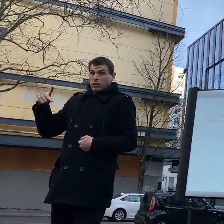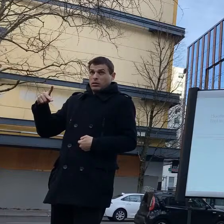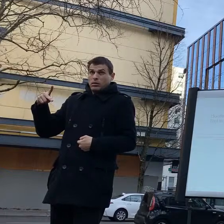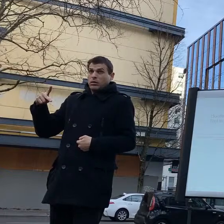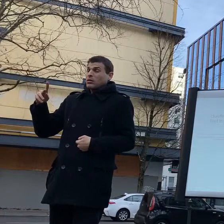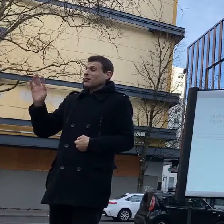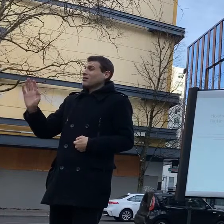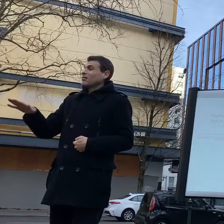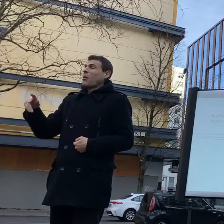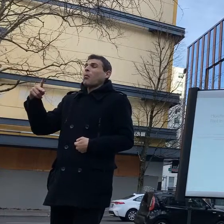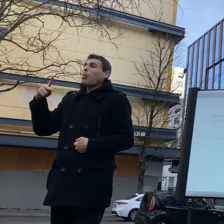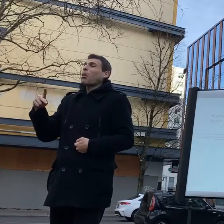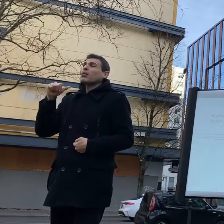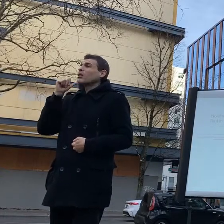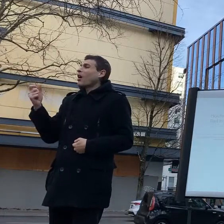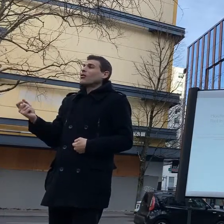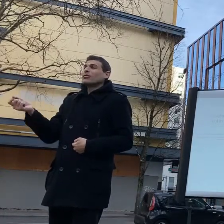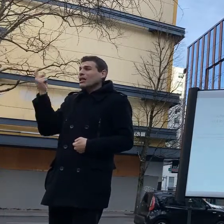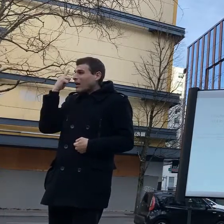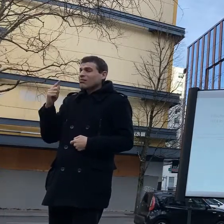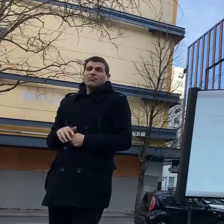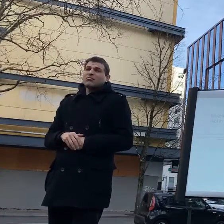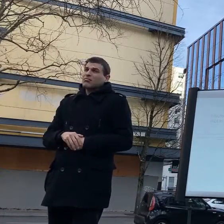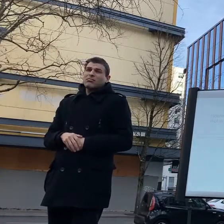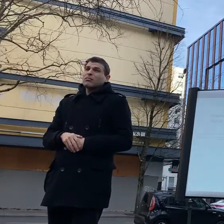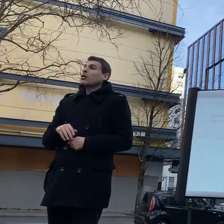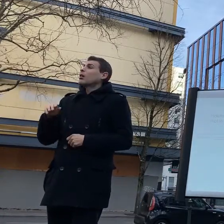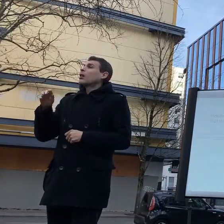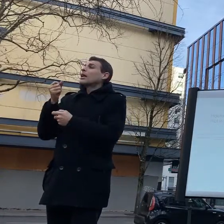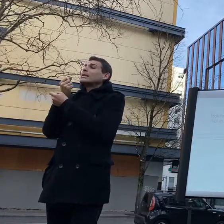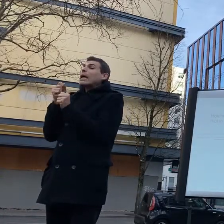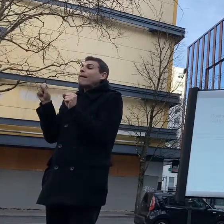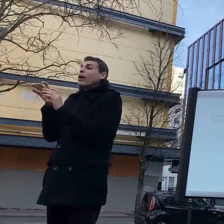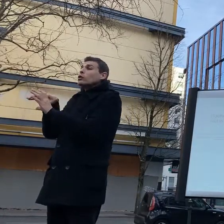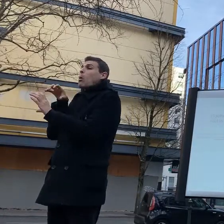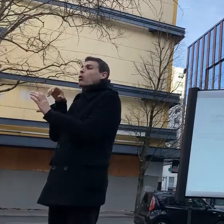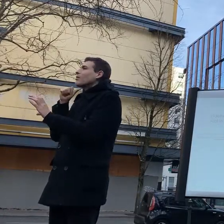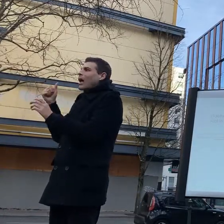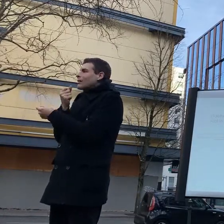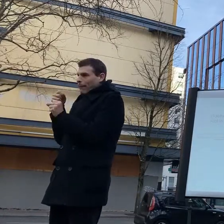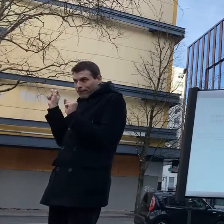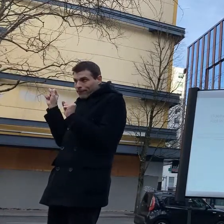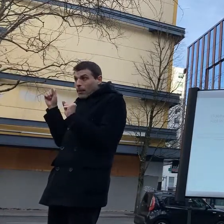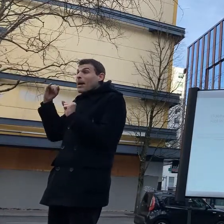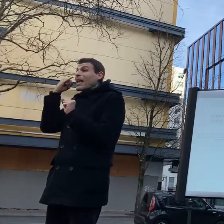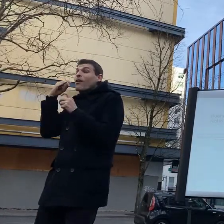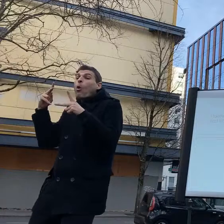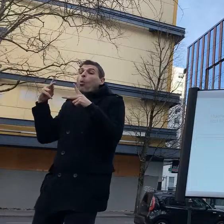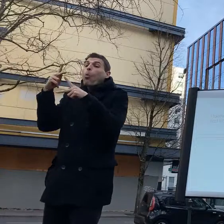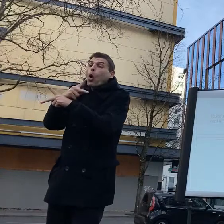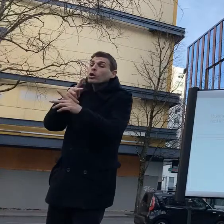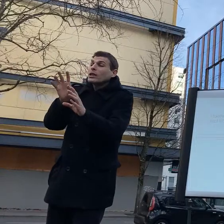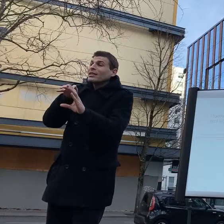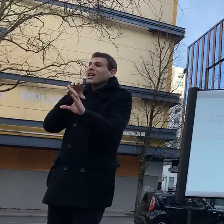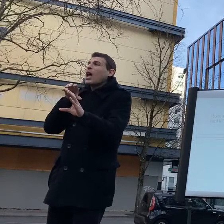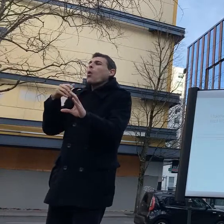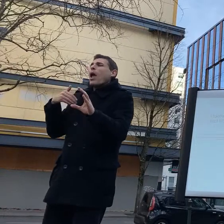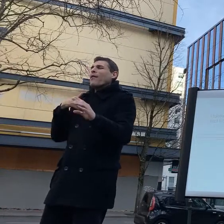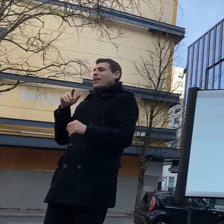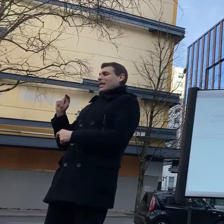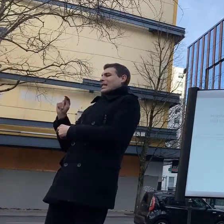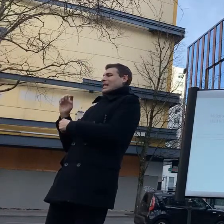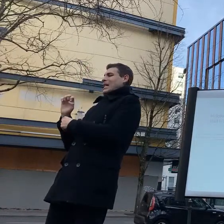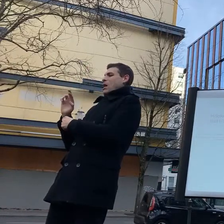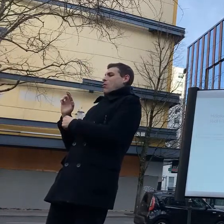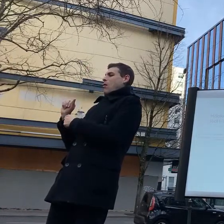further when we have media outlets like the oregonian and the portland tribune taking those statements like inert